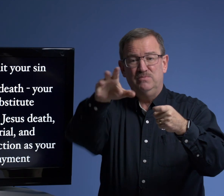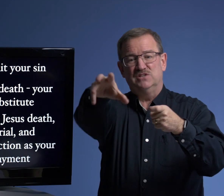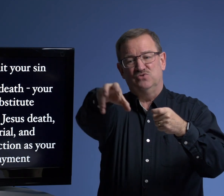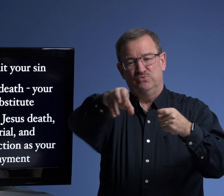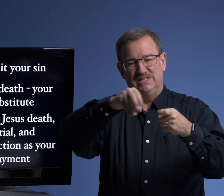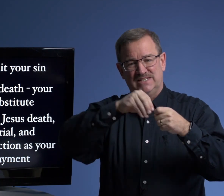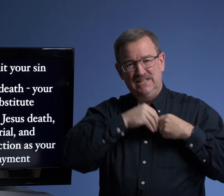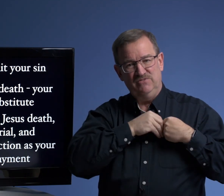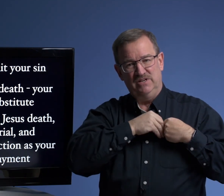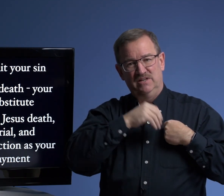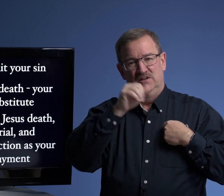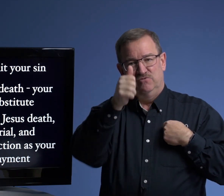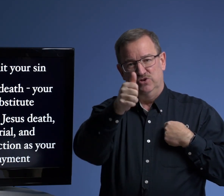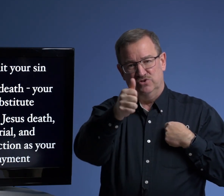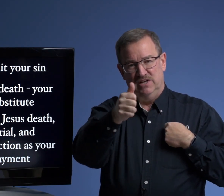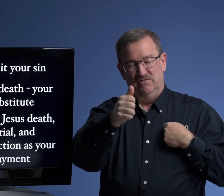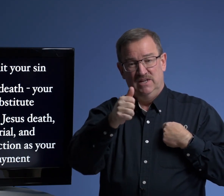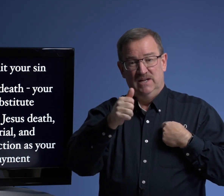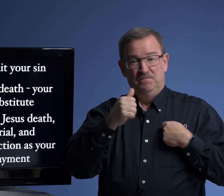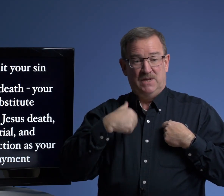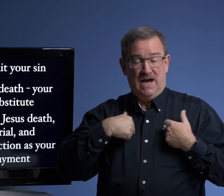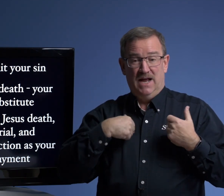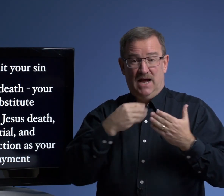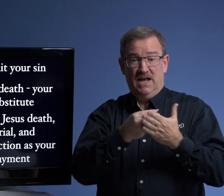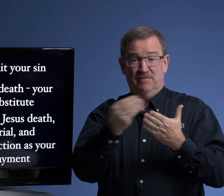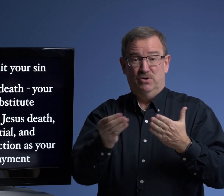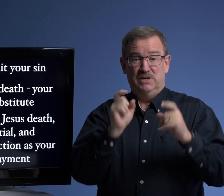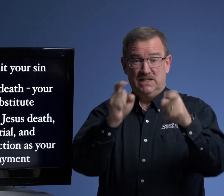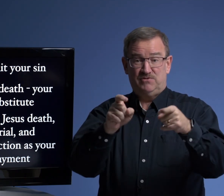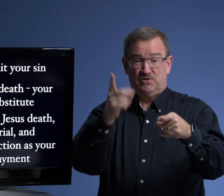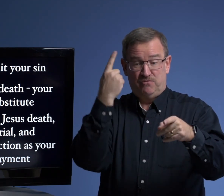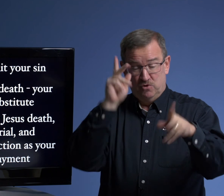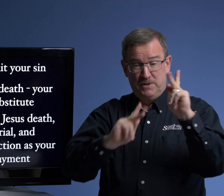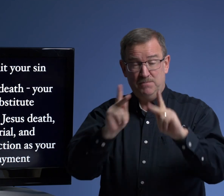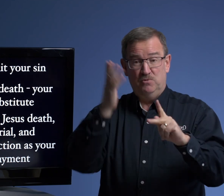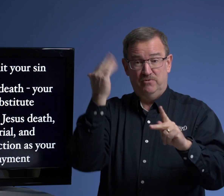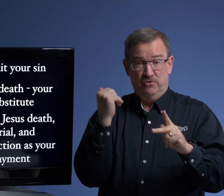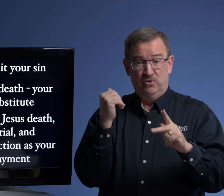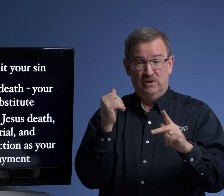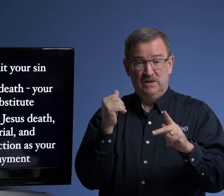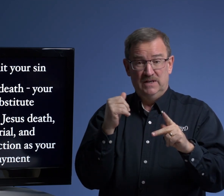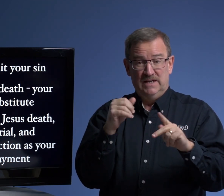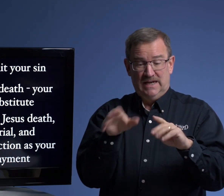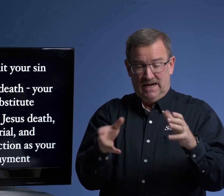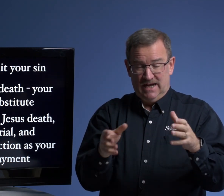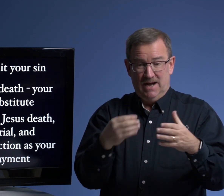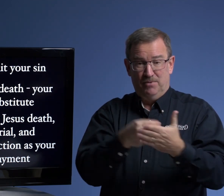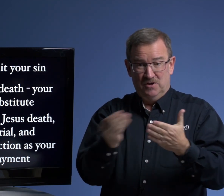must receive it for yourself. I have bought gifts for people before. I bought